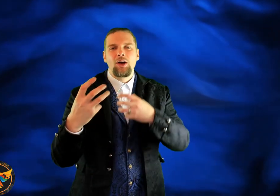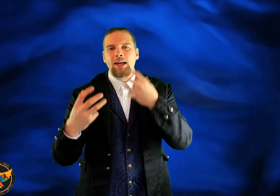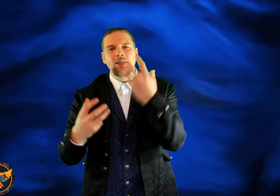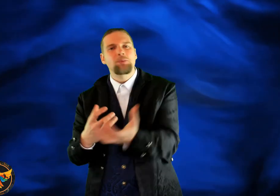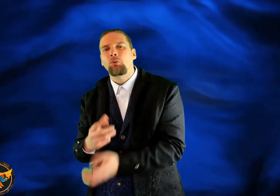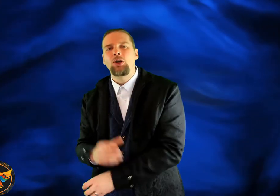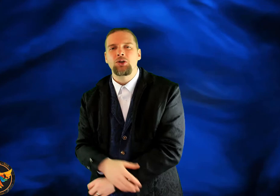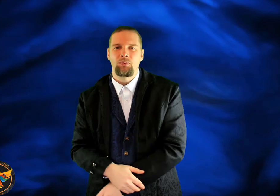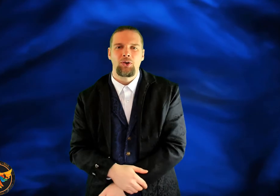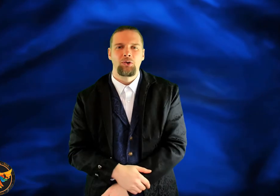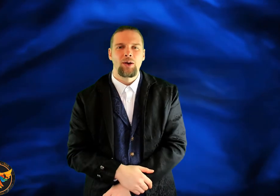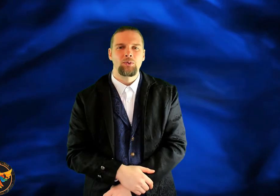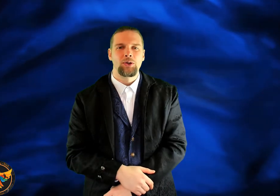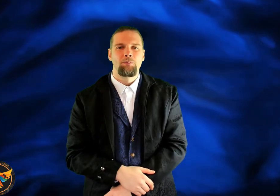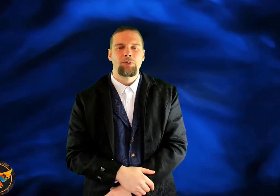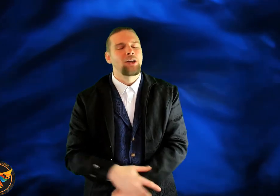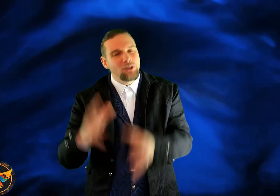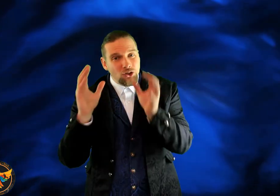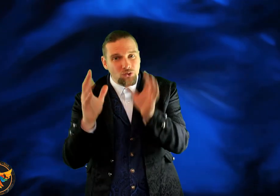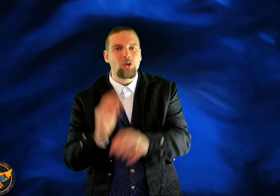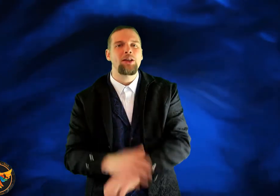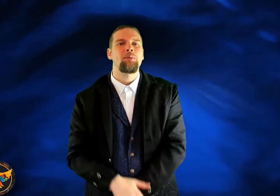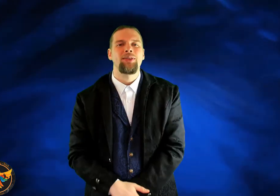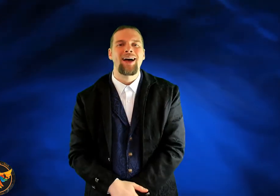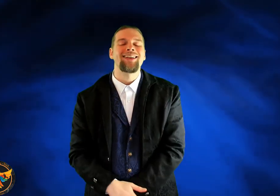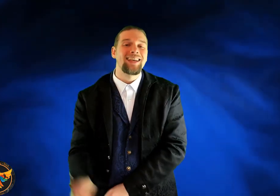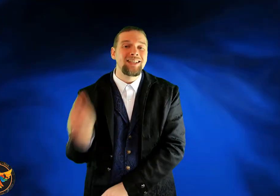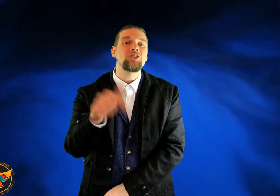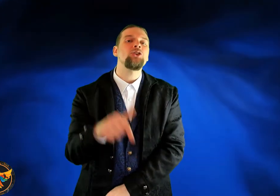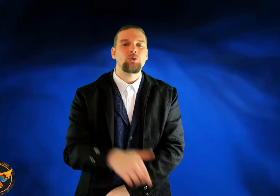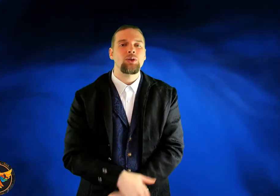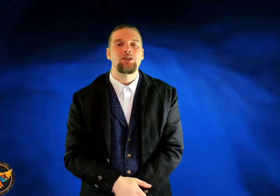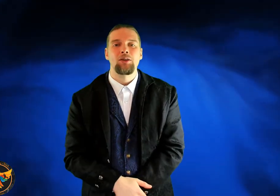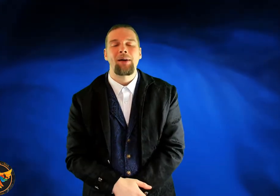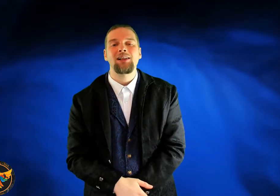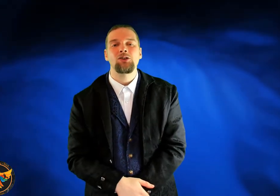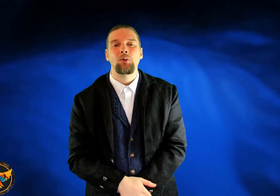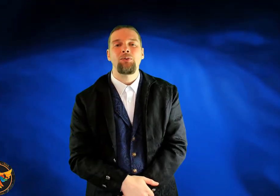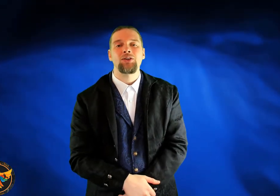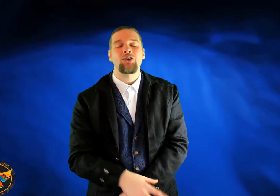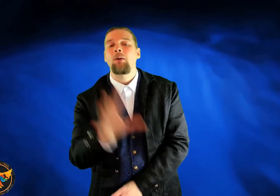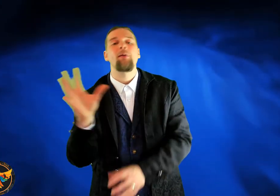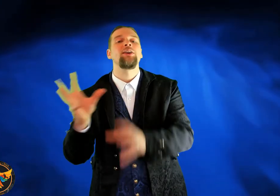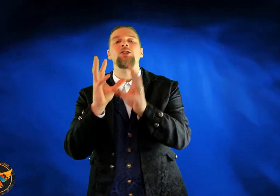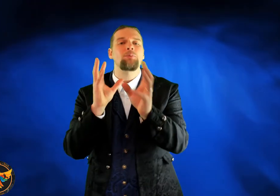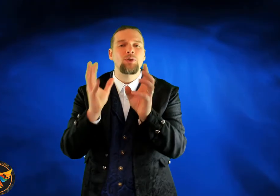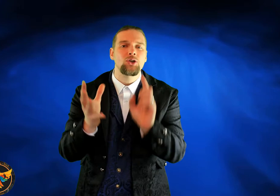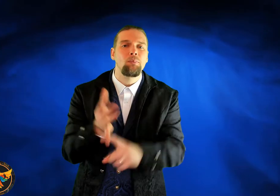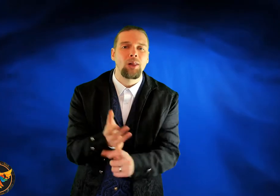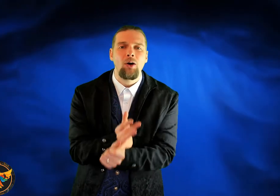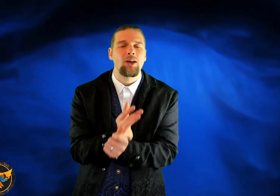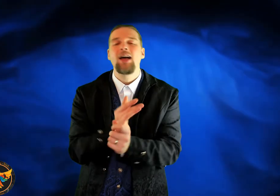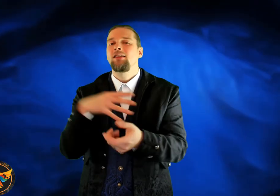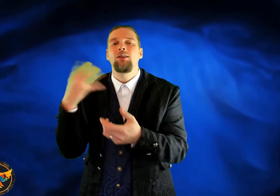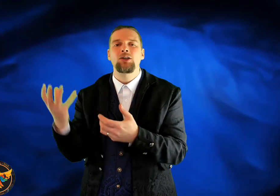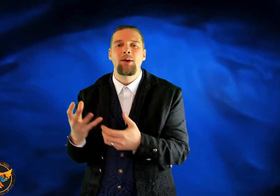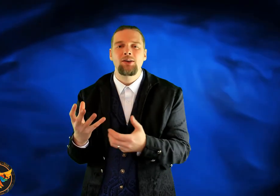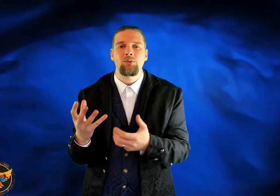inspiration filled around you? And if you're struggling with that, get in touch with us at thebattleswealface.com. have an inspirational blog that looks about different